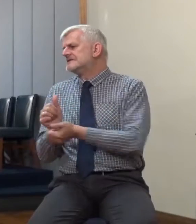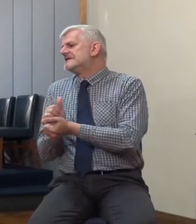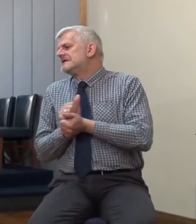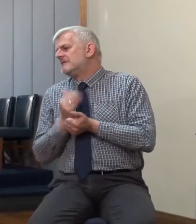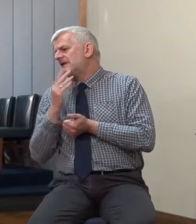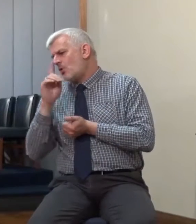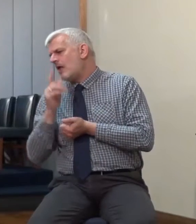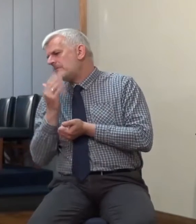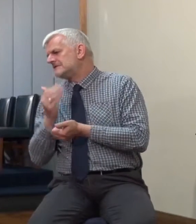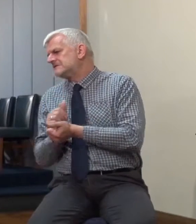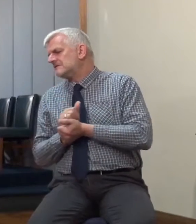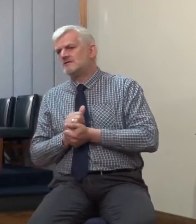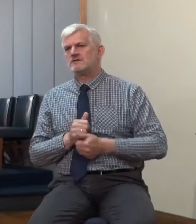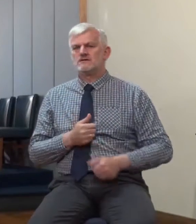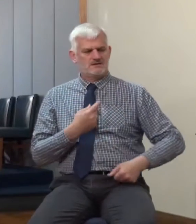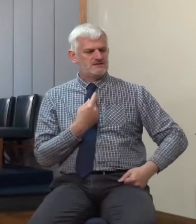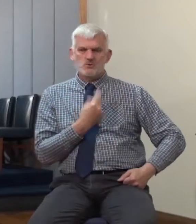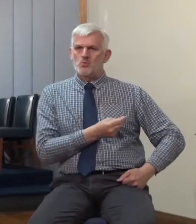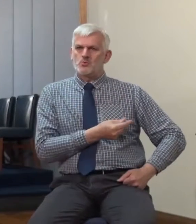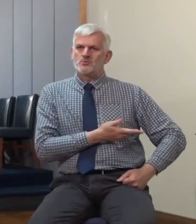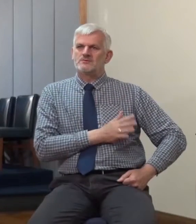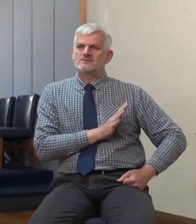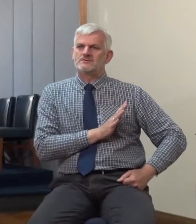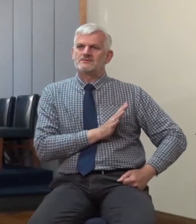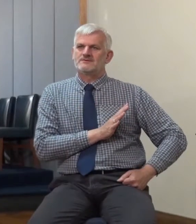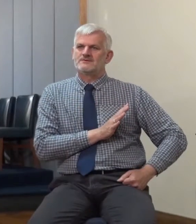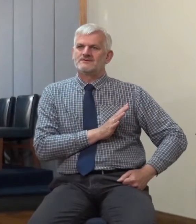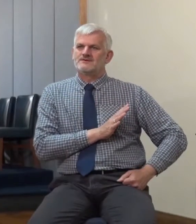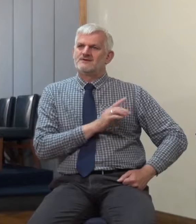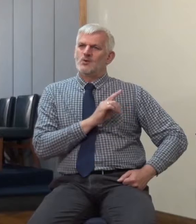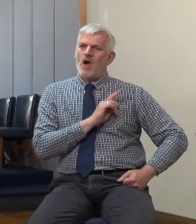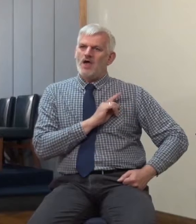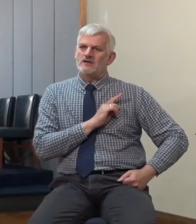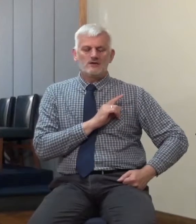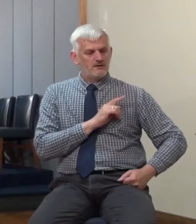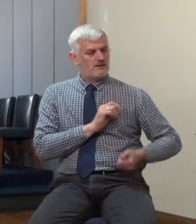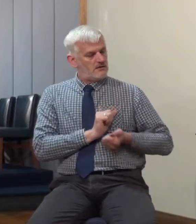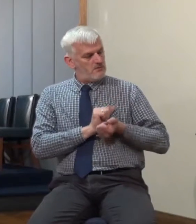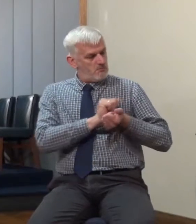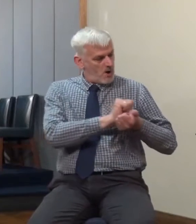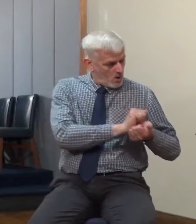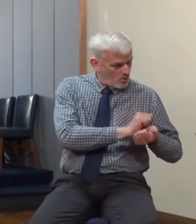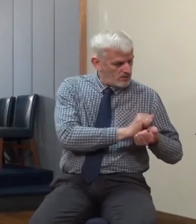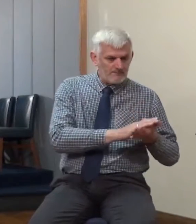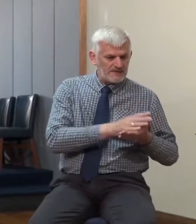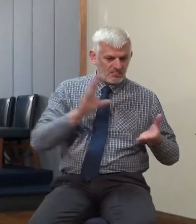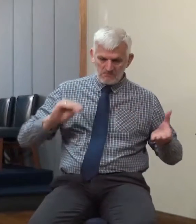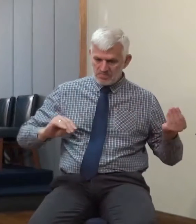But the wise answered, saying, Not so, lest there be not enough for us and you, but go